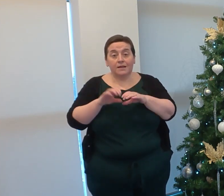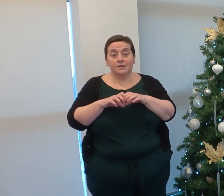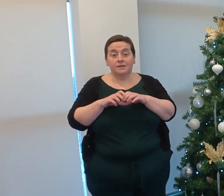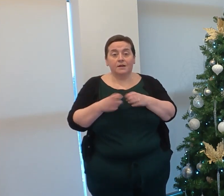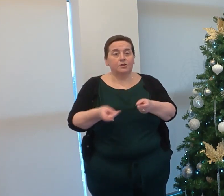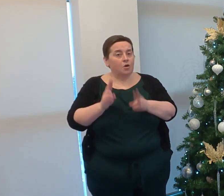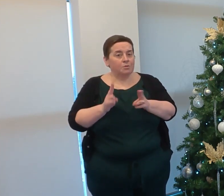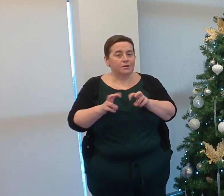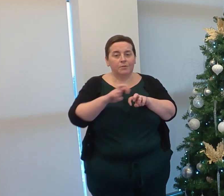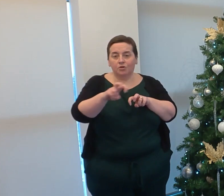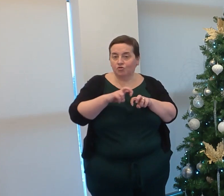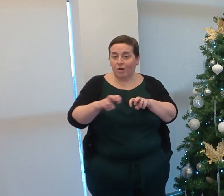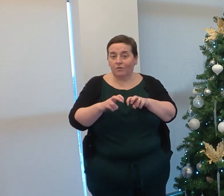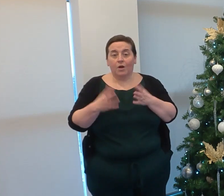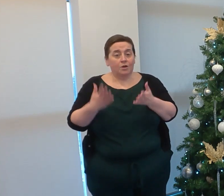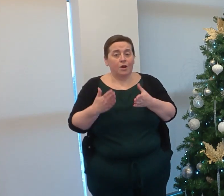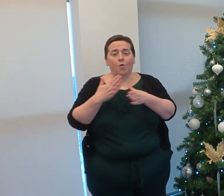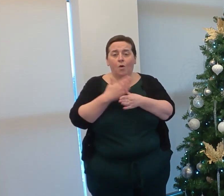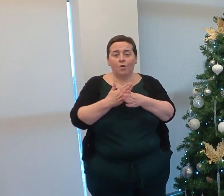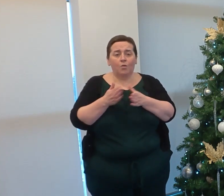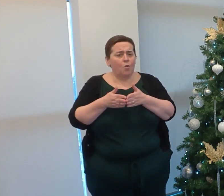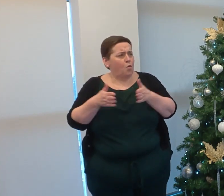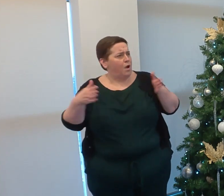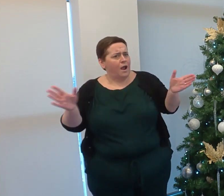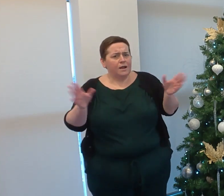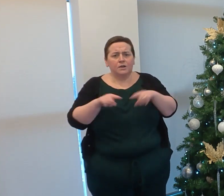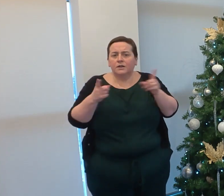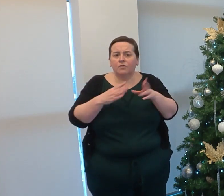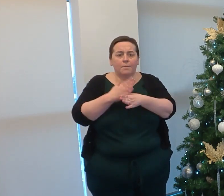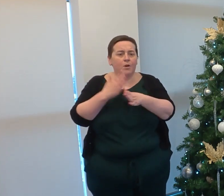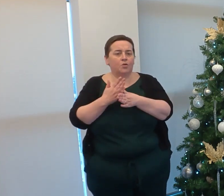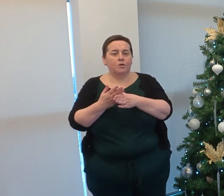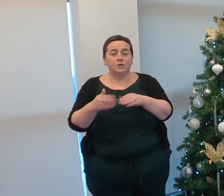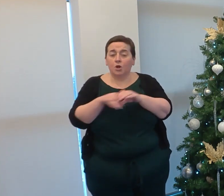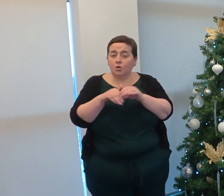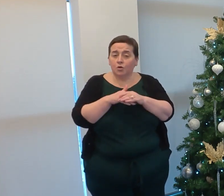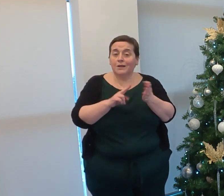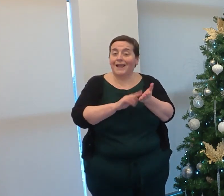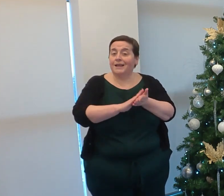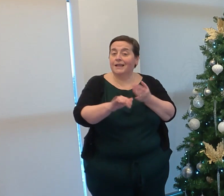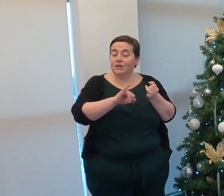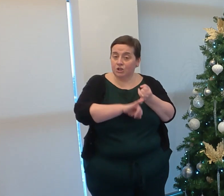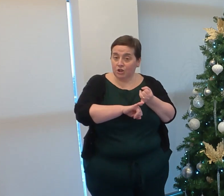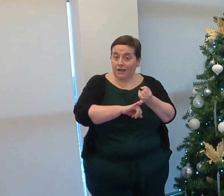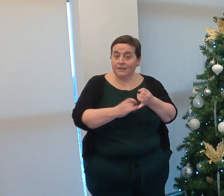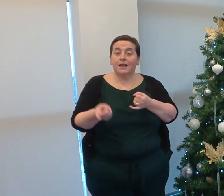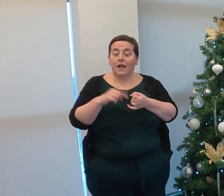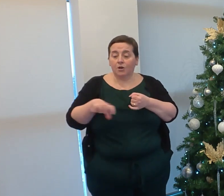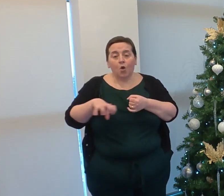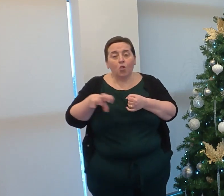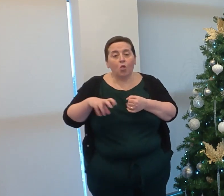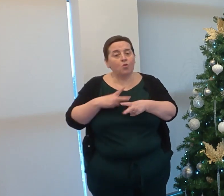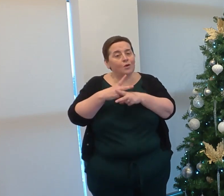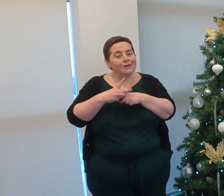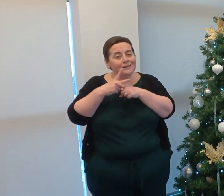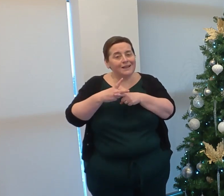hospitality and travel, and we now work with a wider range of employers including NHS and